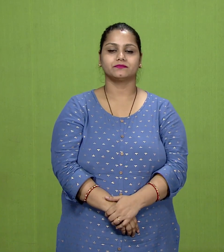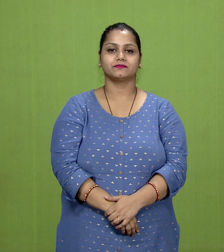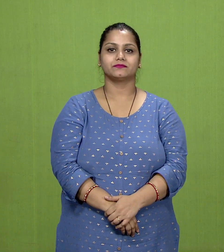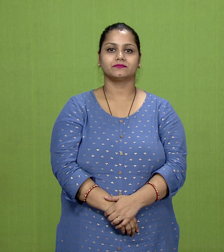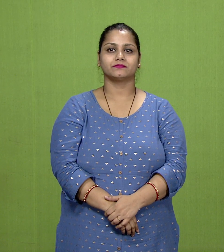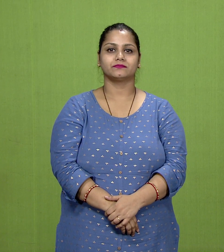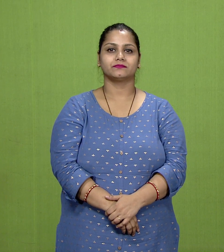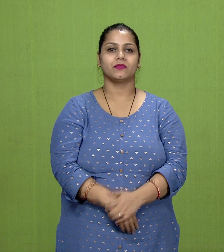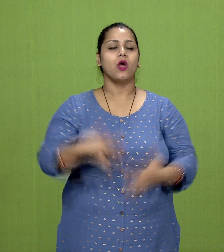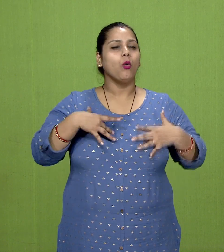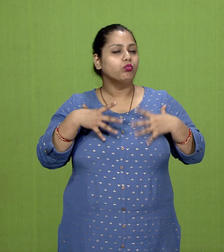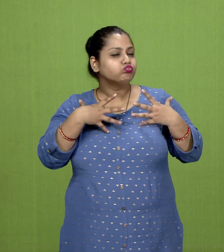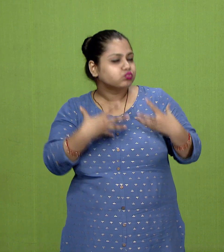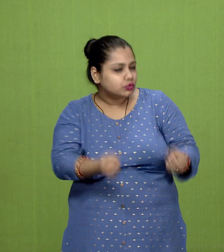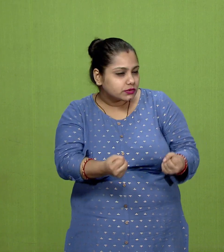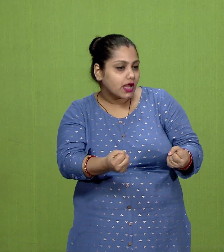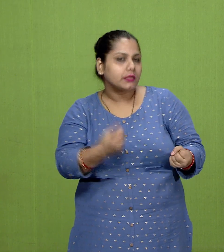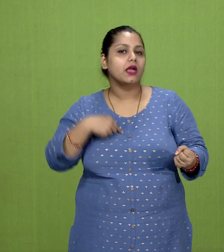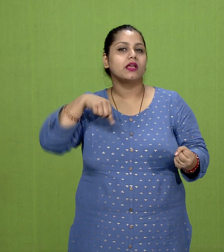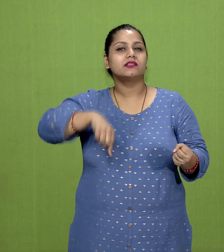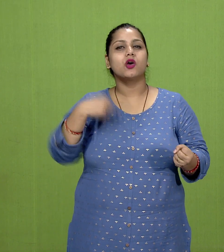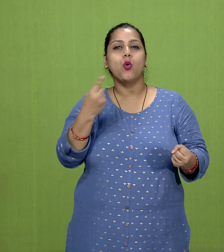Desire, Trishna, is the cause of this misery.